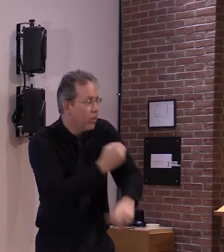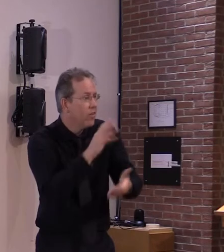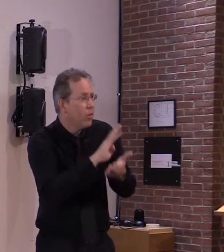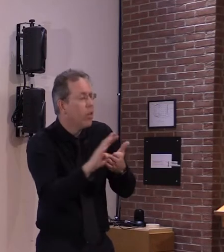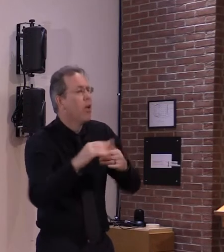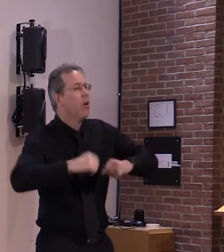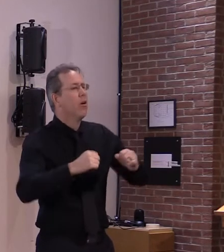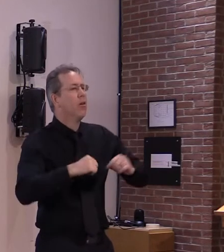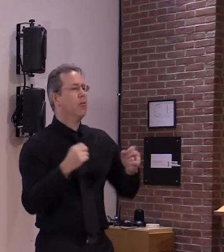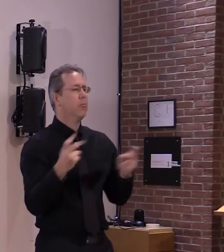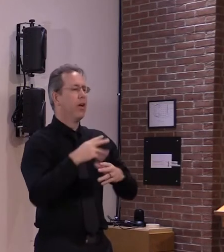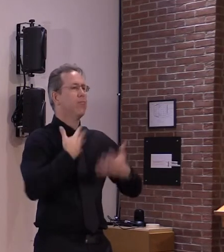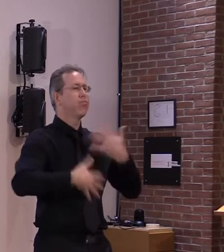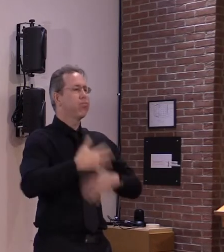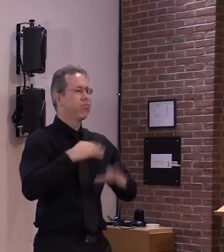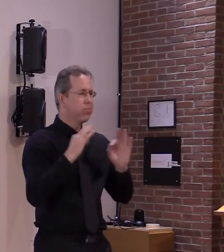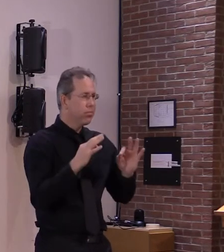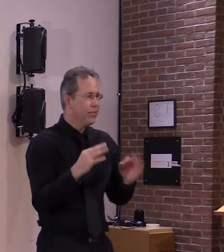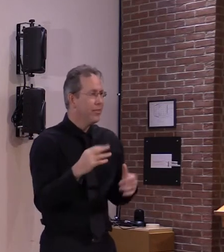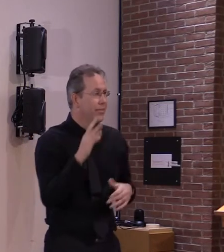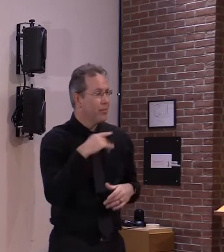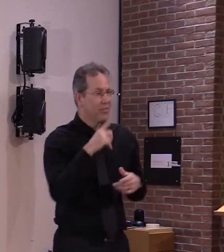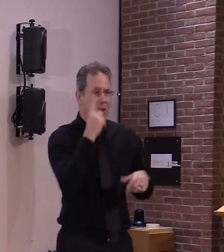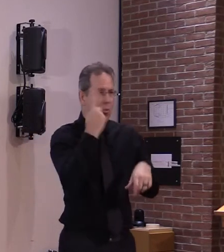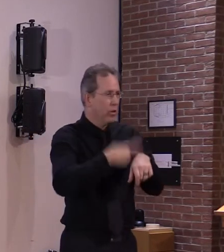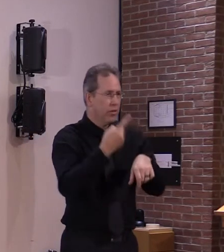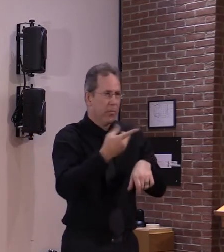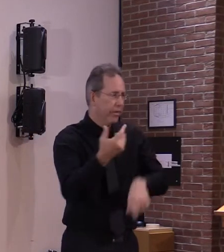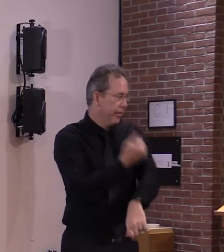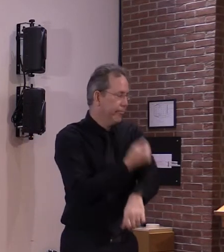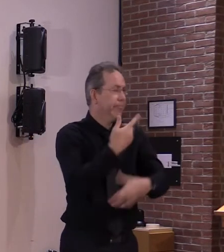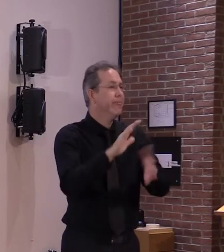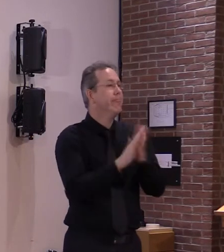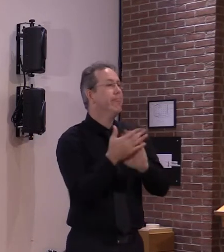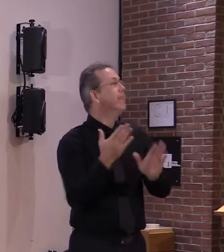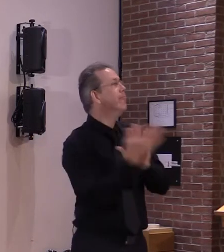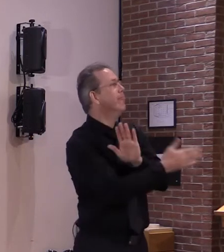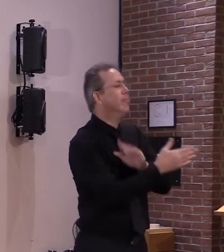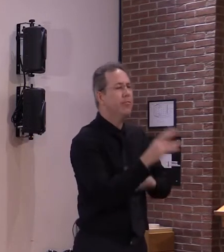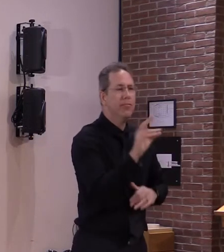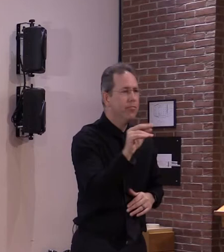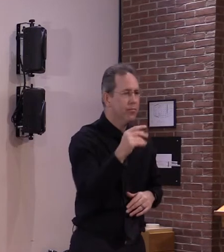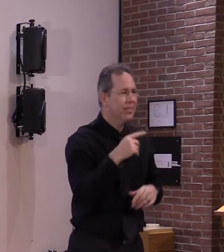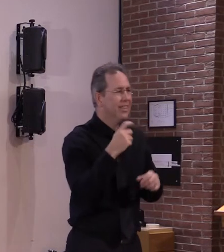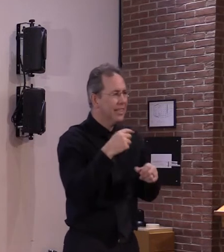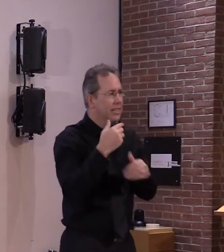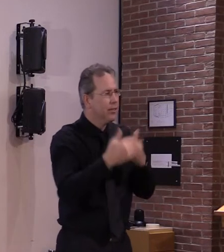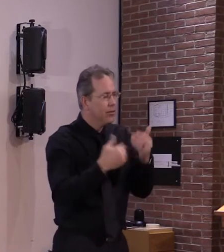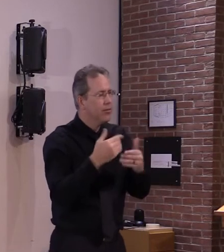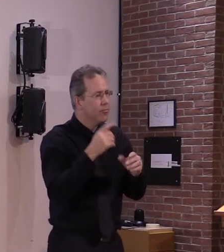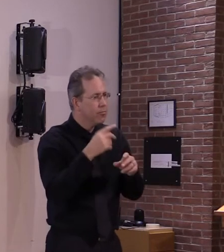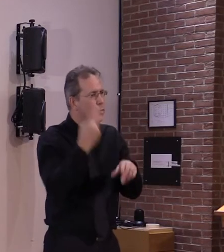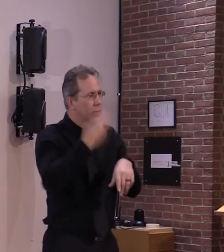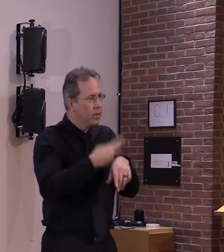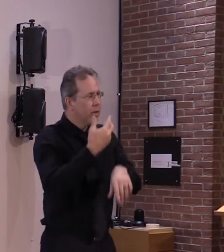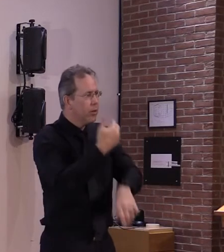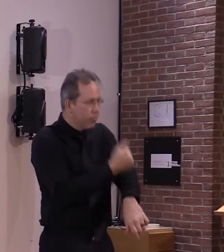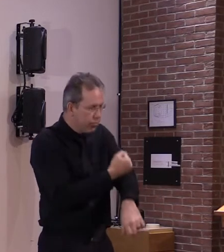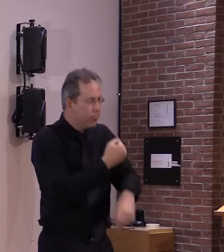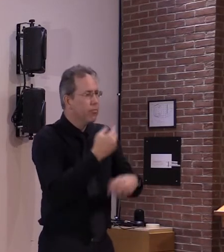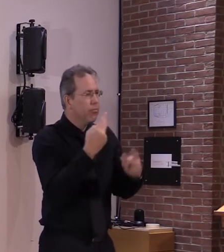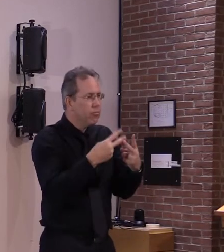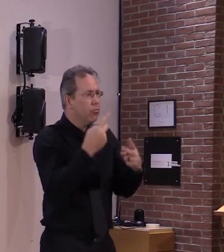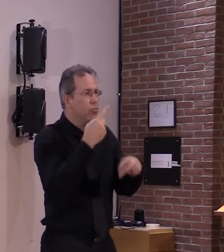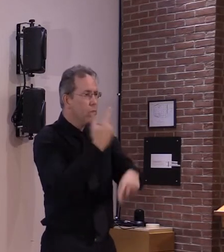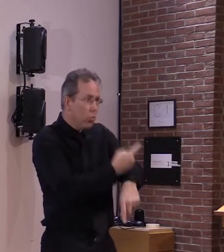the second shot the booster shot because that's when you get to the 90 to 95 effective rate and to have the